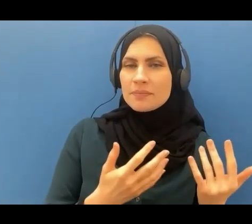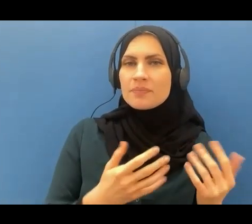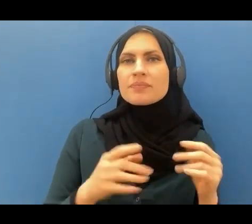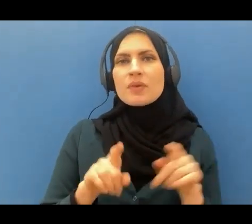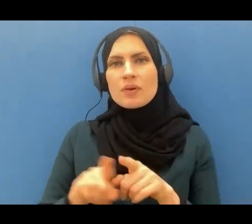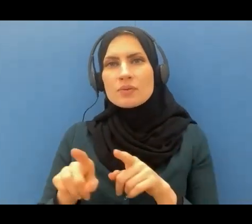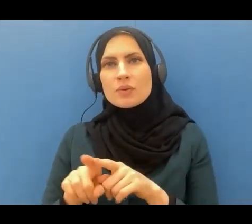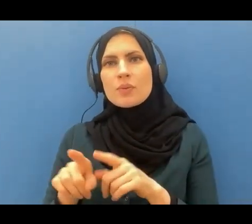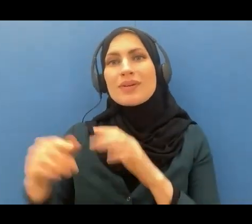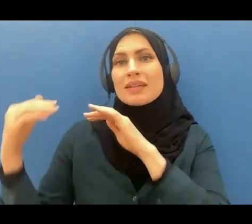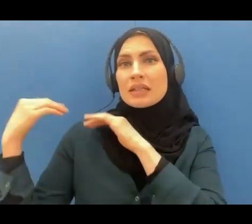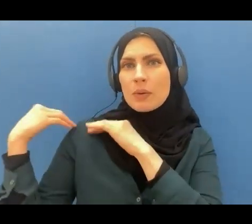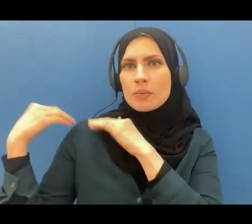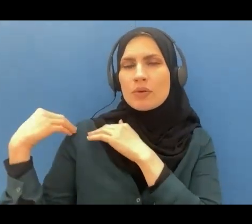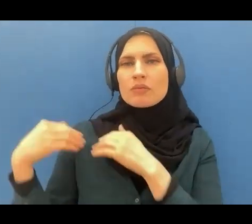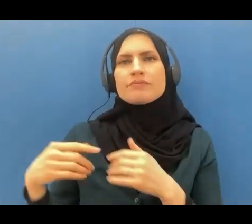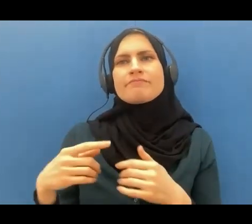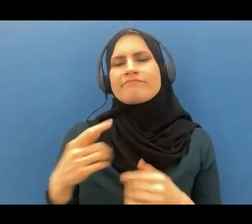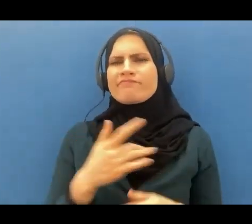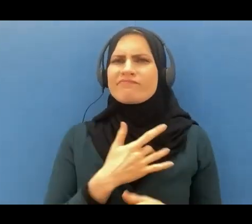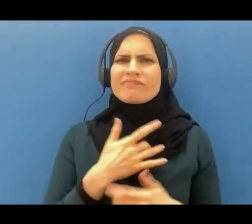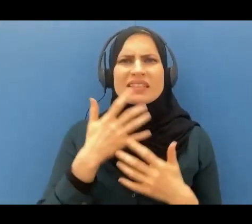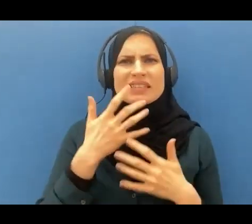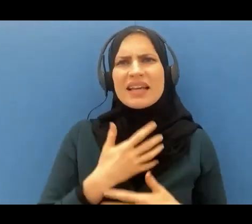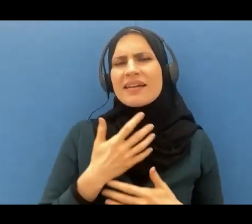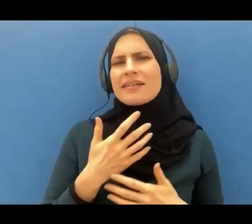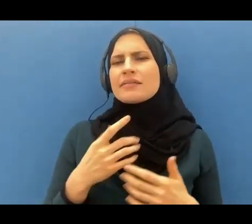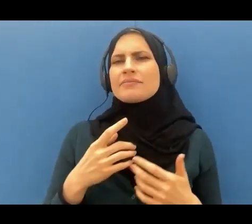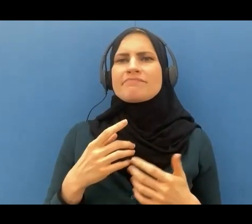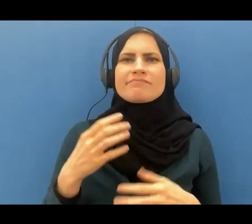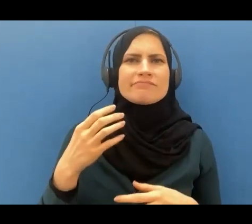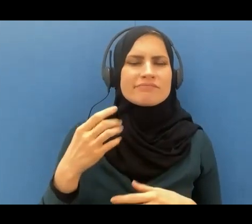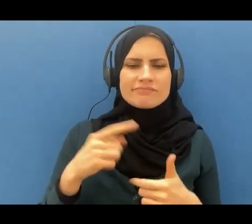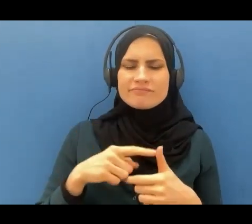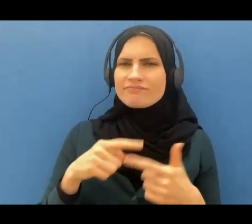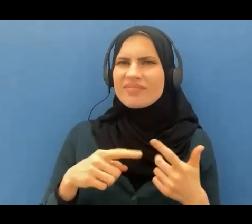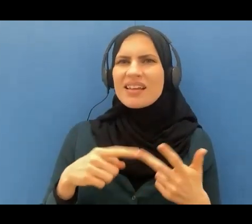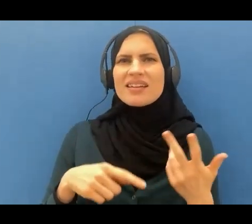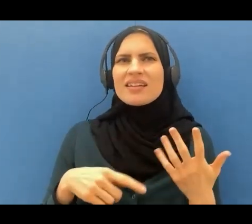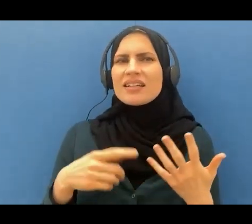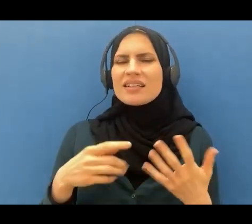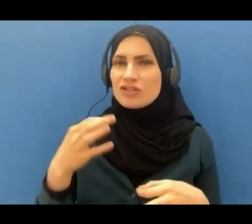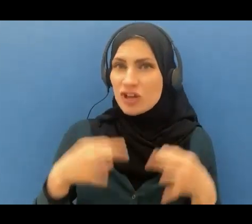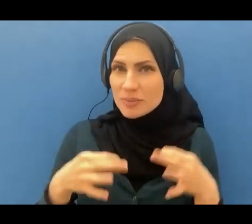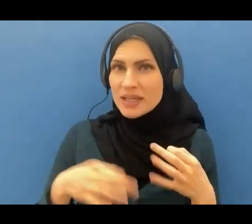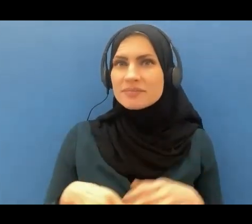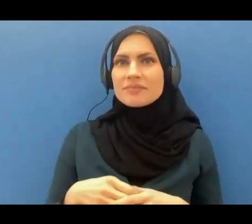the regrets the judgment and the faith that everybody would face and the beautiful place